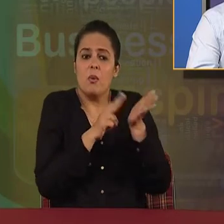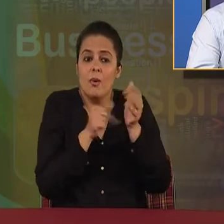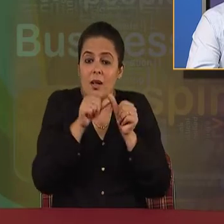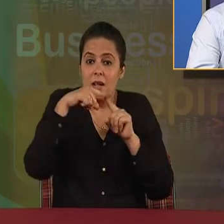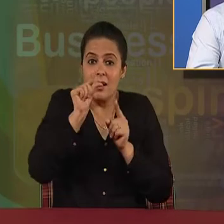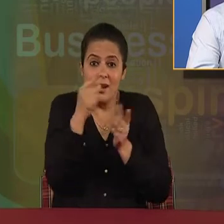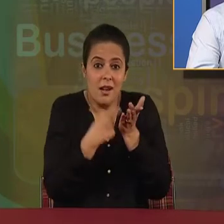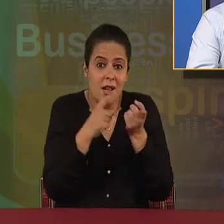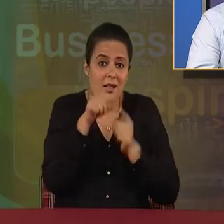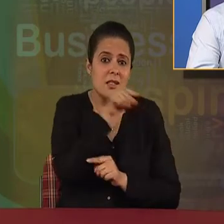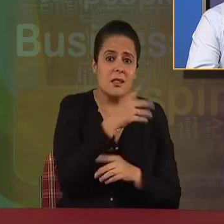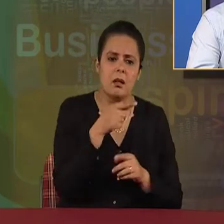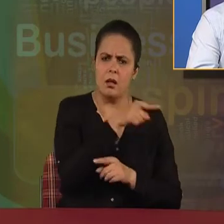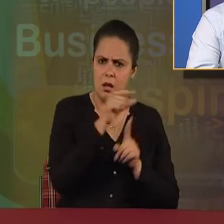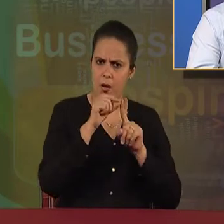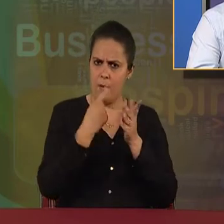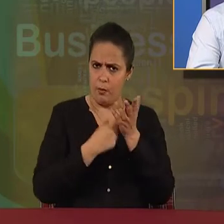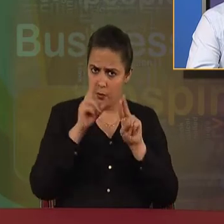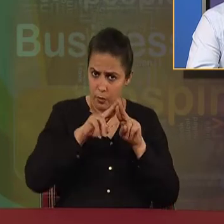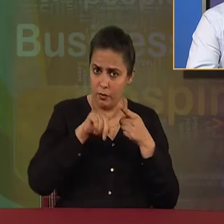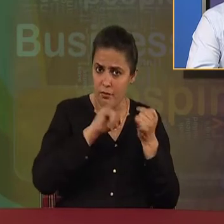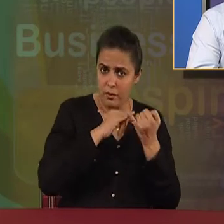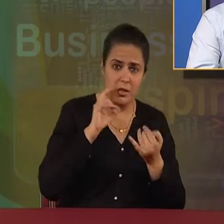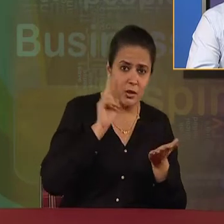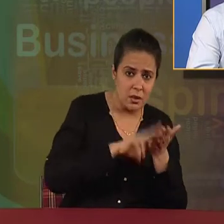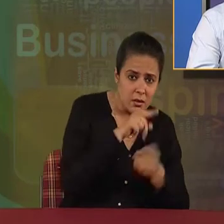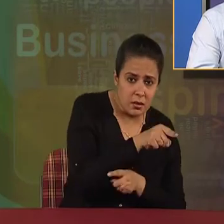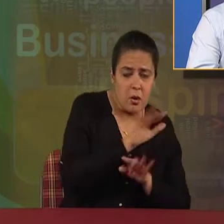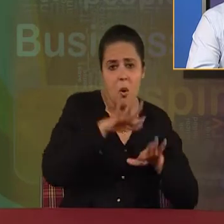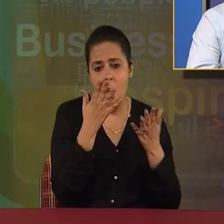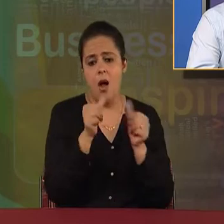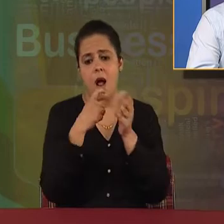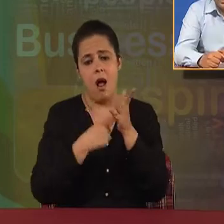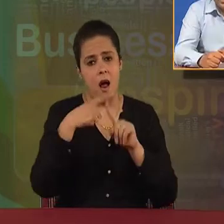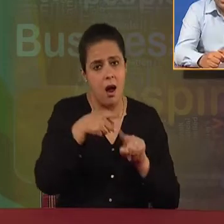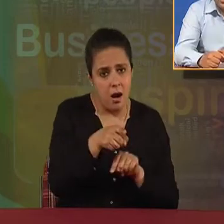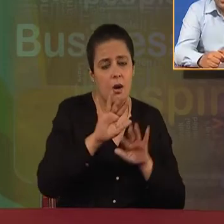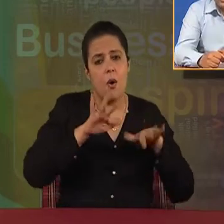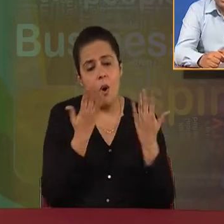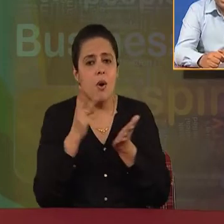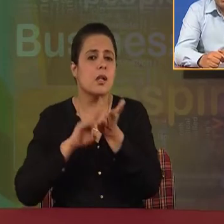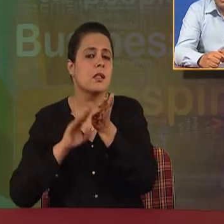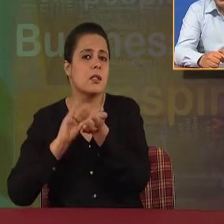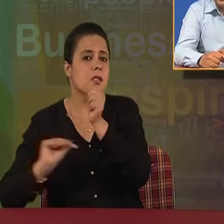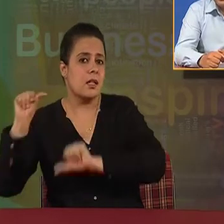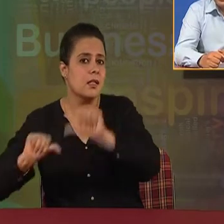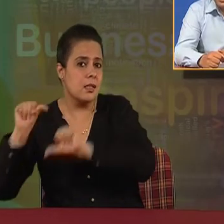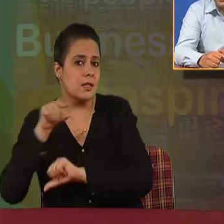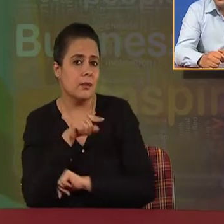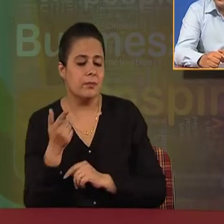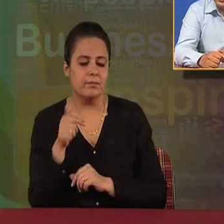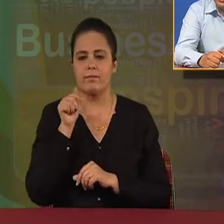a profession, an art, or a science. Now today, we will study management